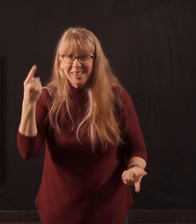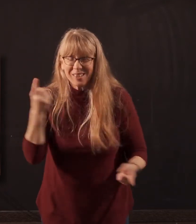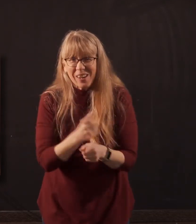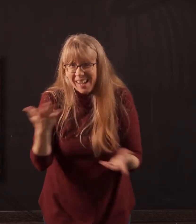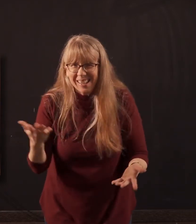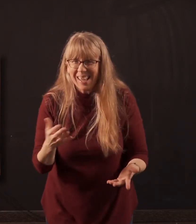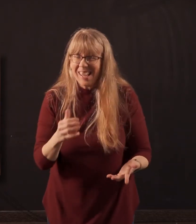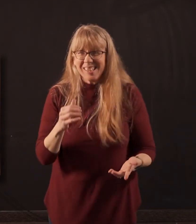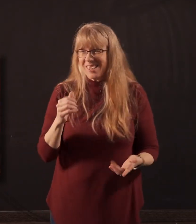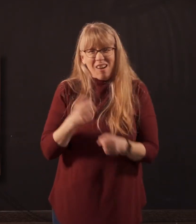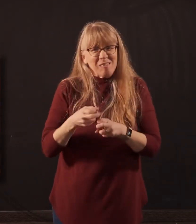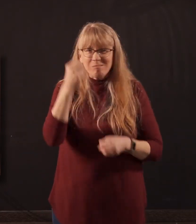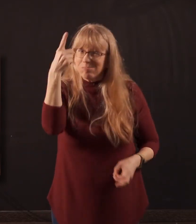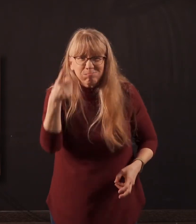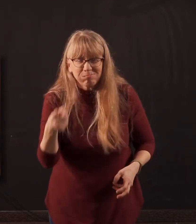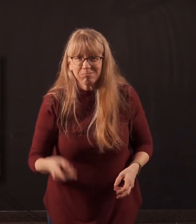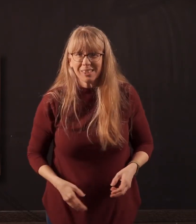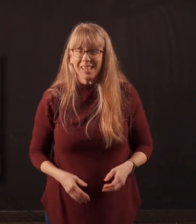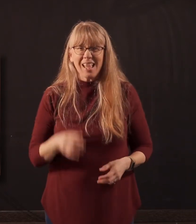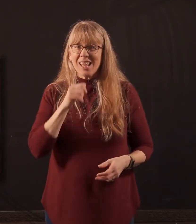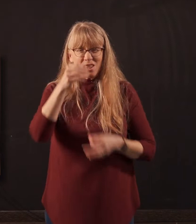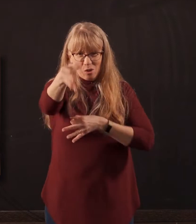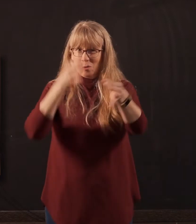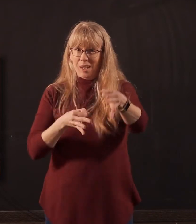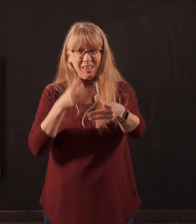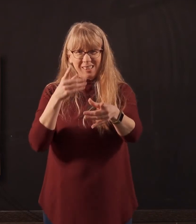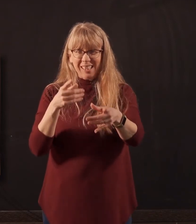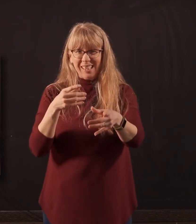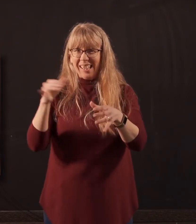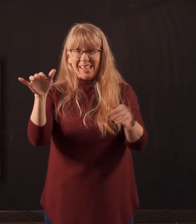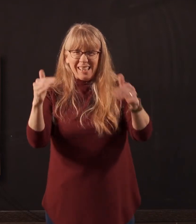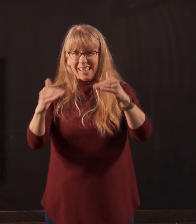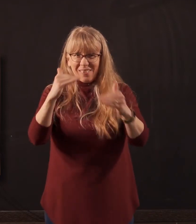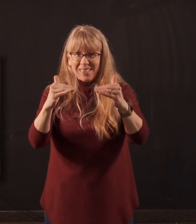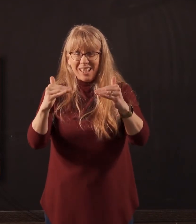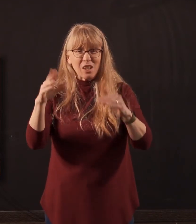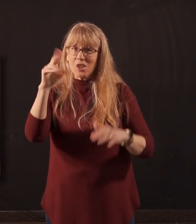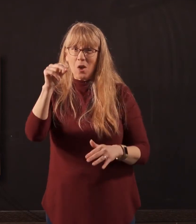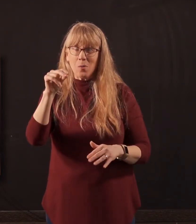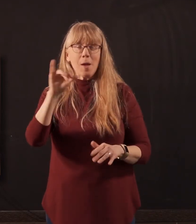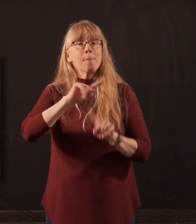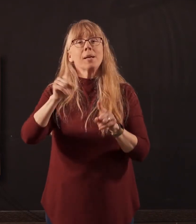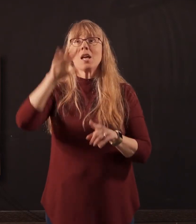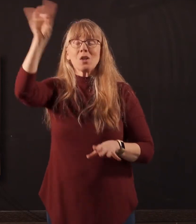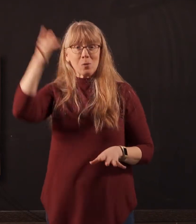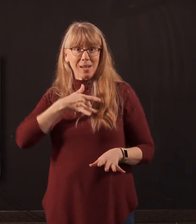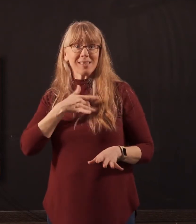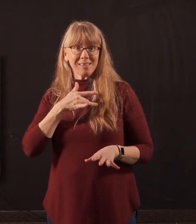any sense. It's certainly not a fair trade. But this is how this is how grace works. God is willing to take on all of your fear.